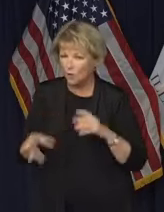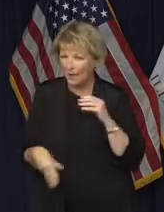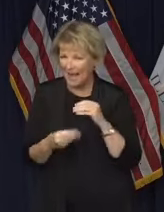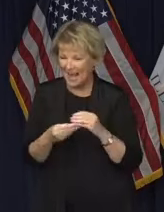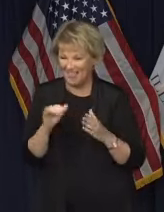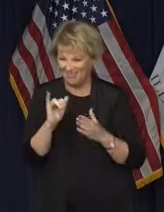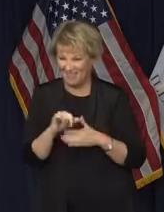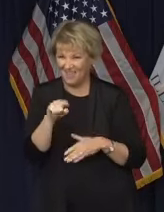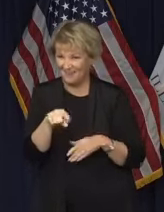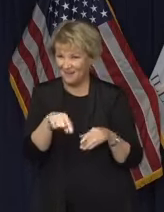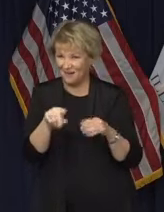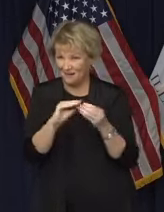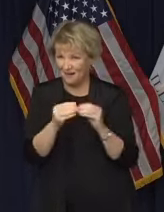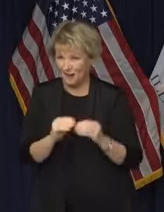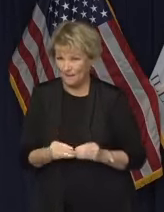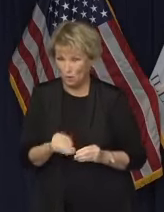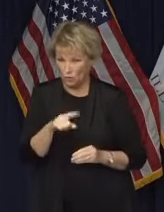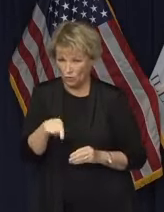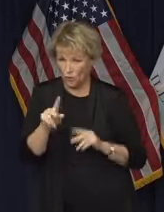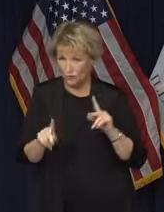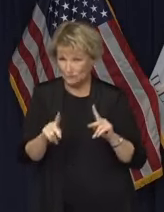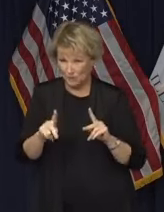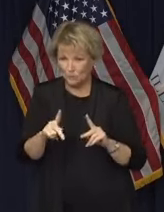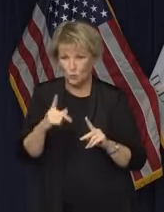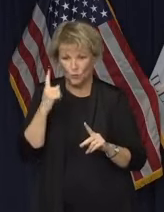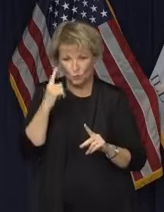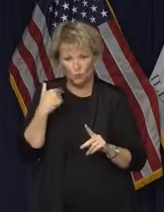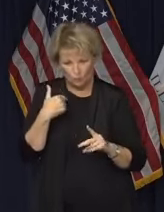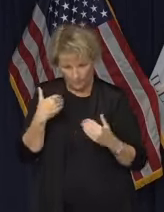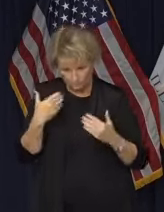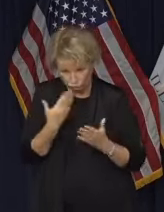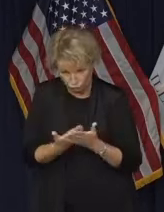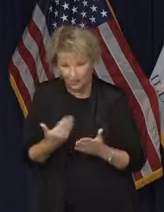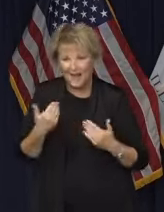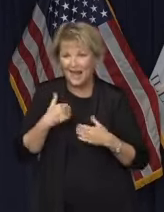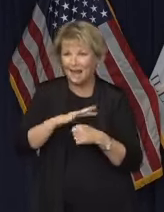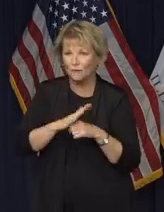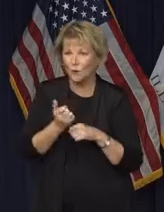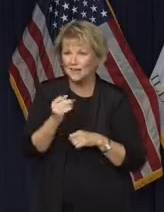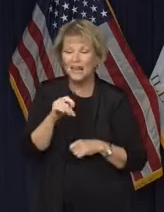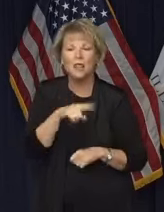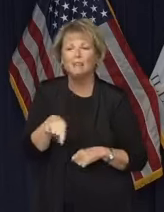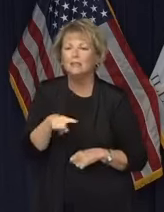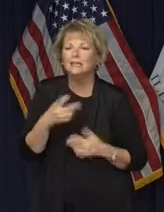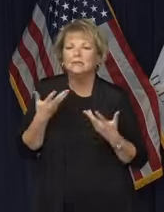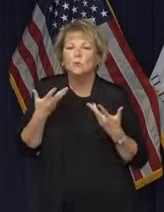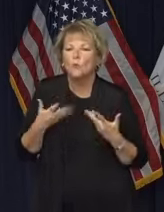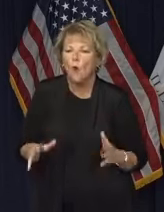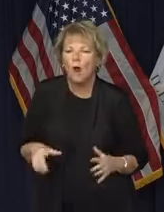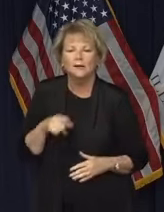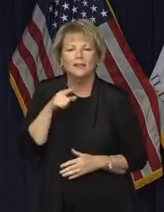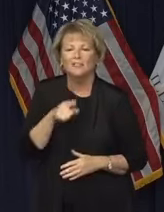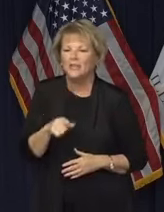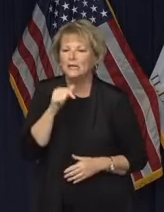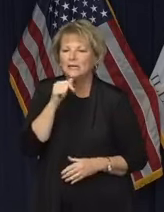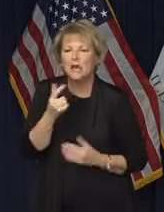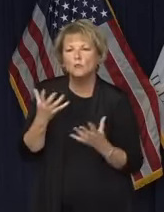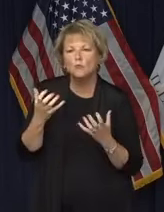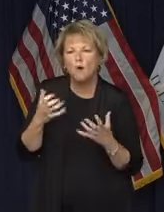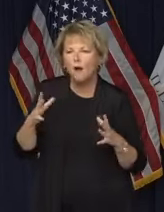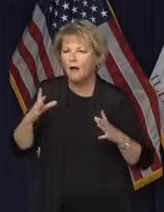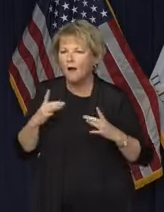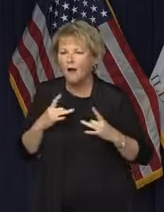,848 individuals that were diagnosed with COVID did not choose to get COVID. They didn't want to get COVID.